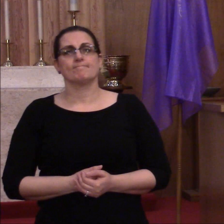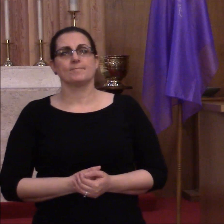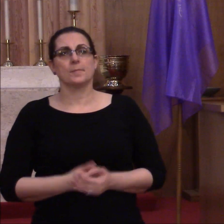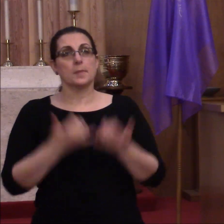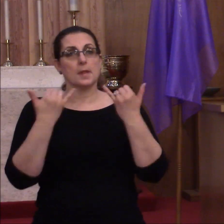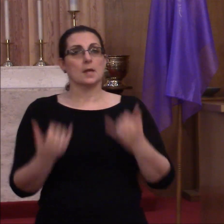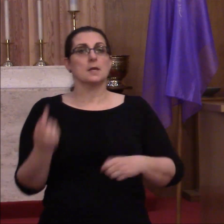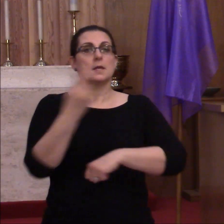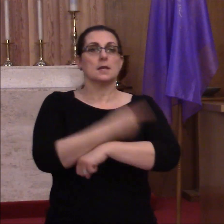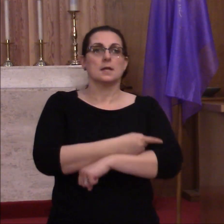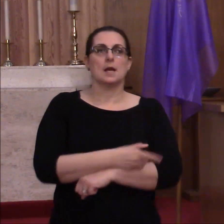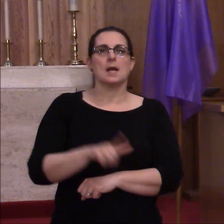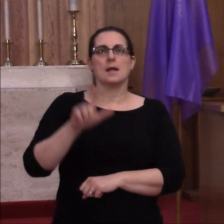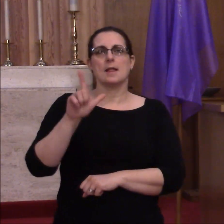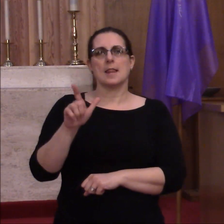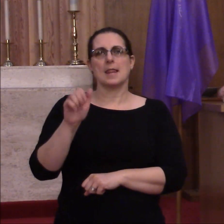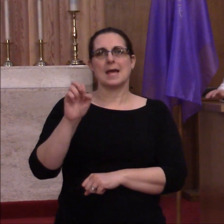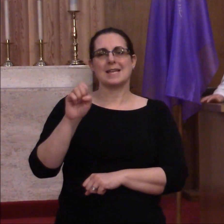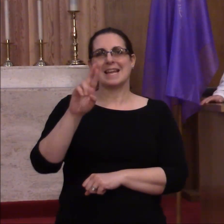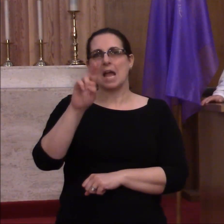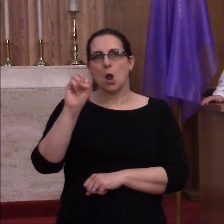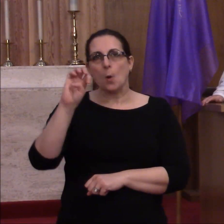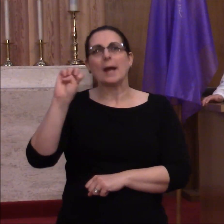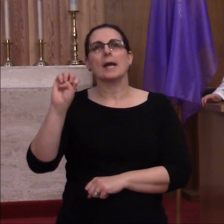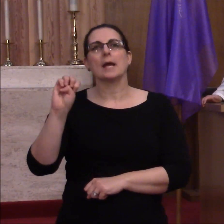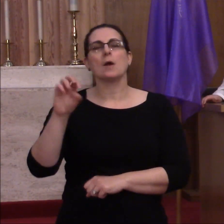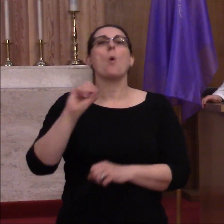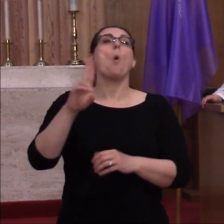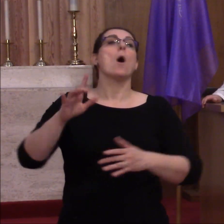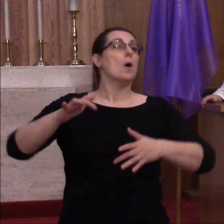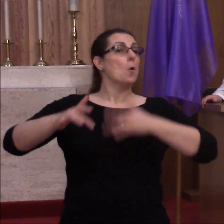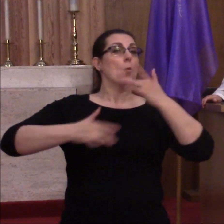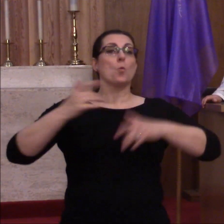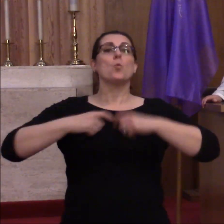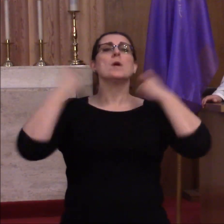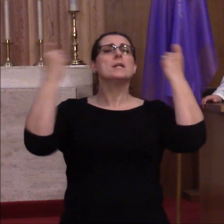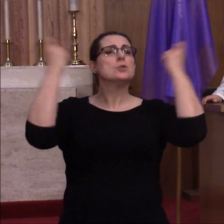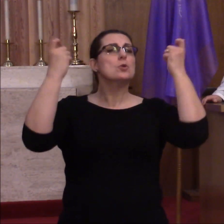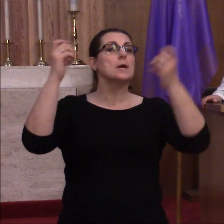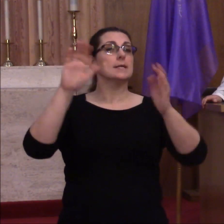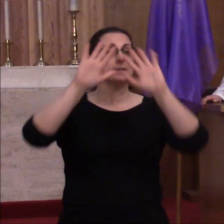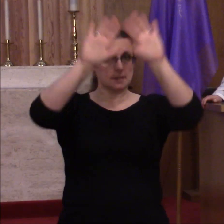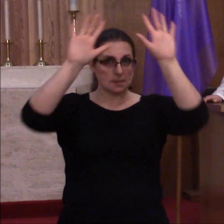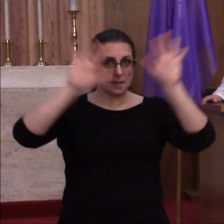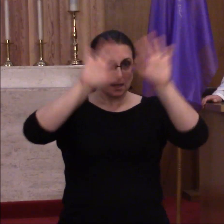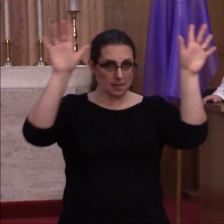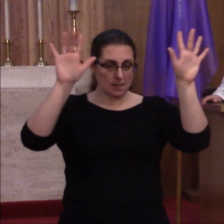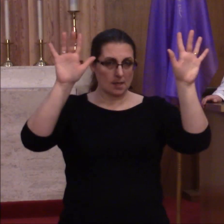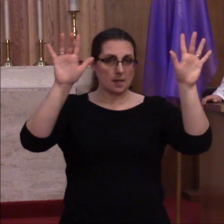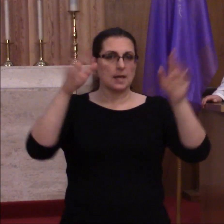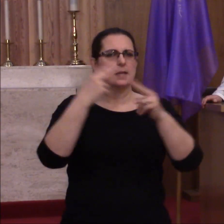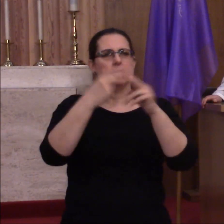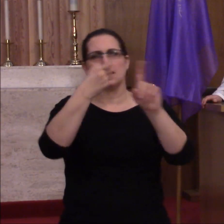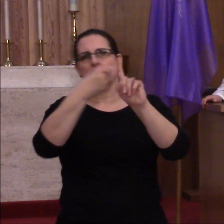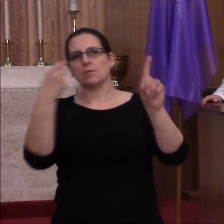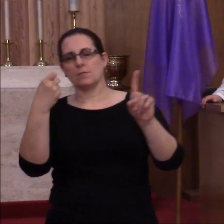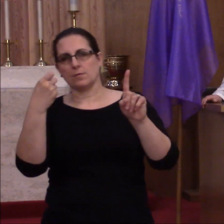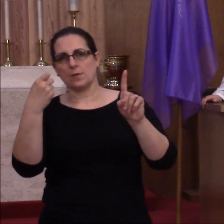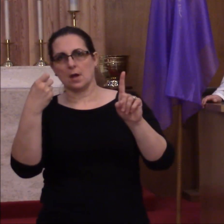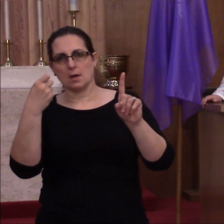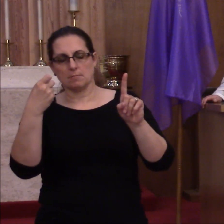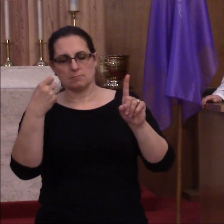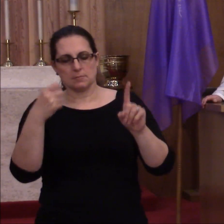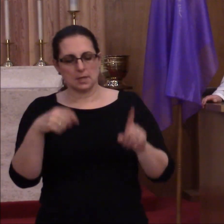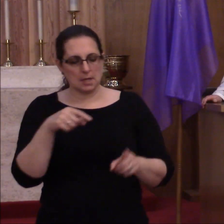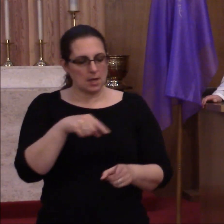Today is like Teres Sunday, or Rejoice Sunday, as it gets its name from the end joint